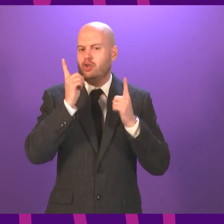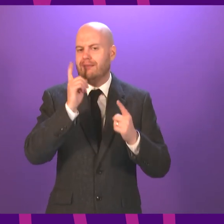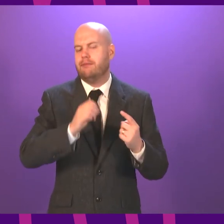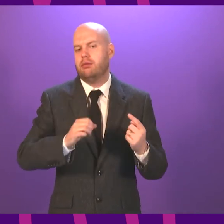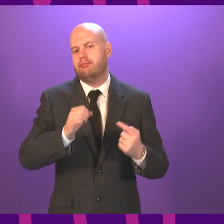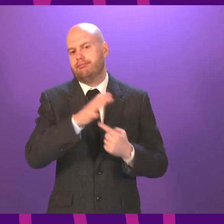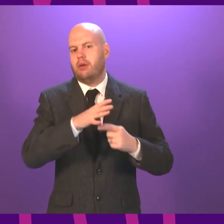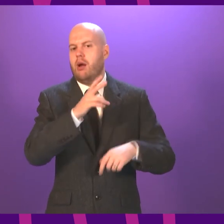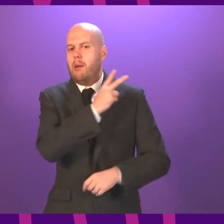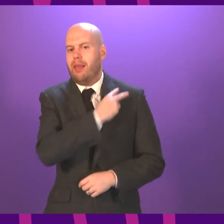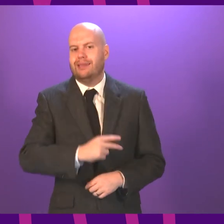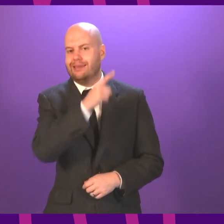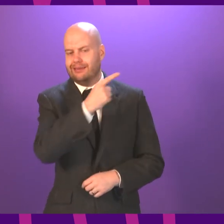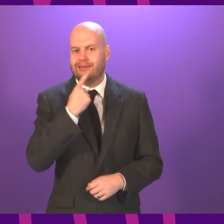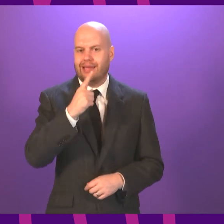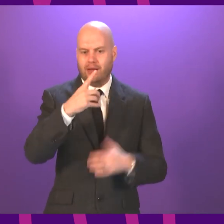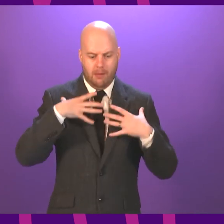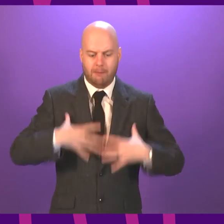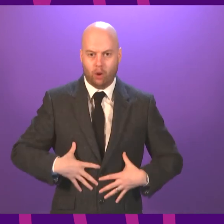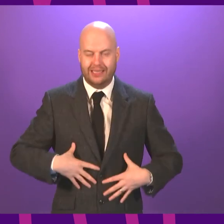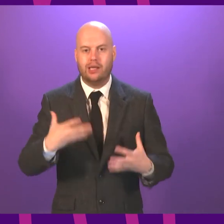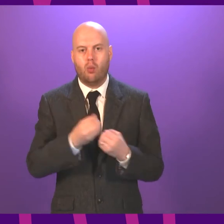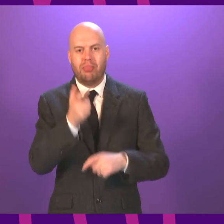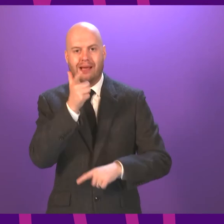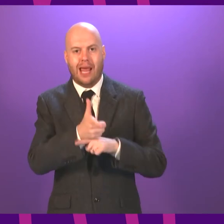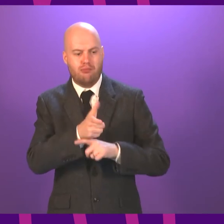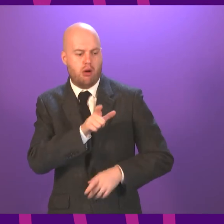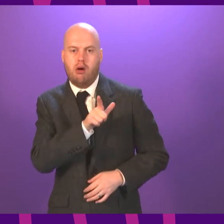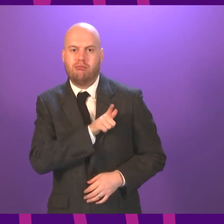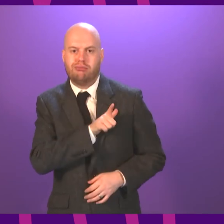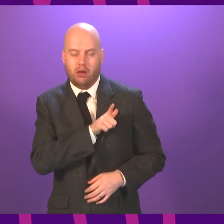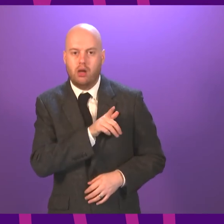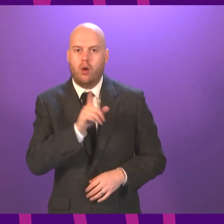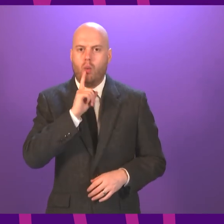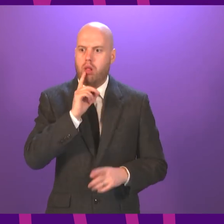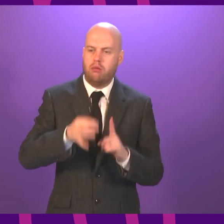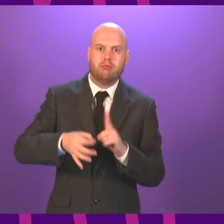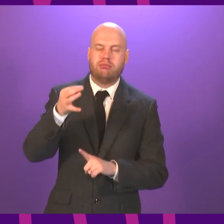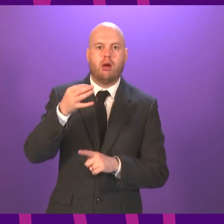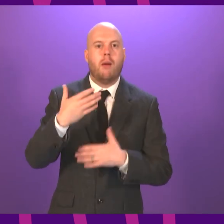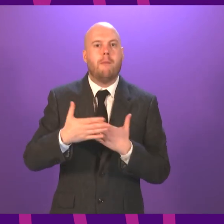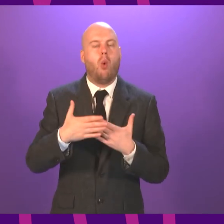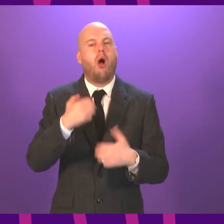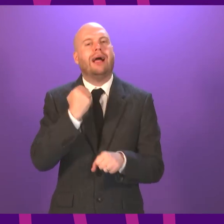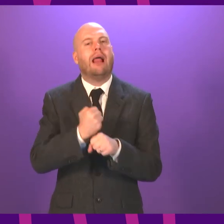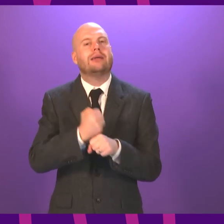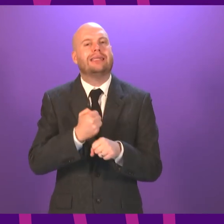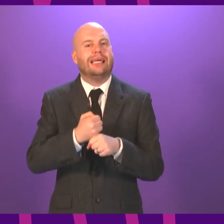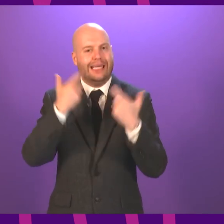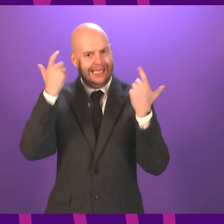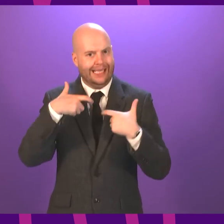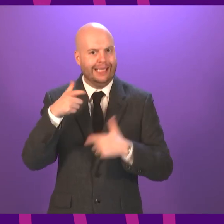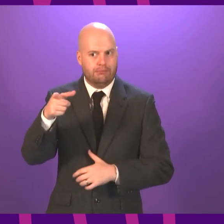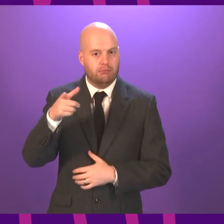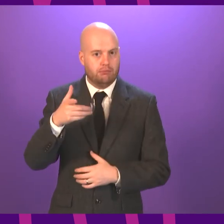cameras on police officers will, in his view, see a spike in guilty cases and reduce pressure on our much backlogged criminal courts.